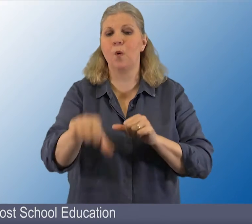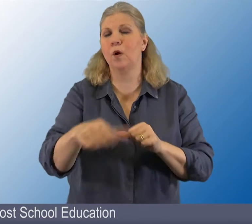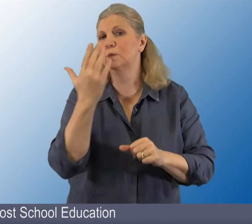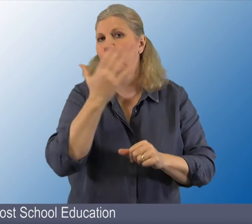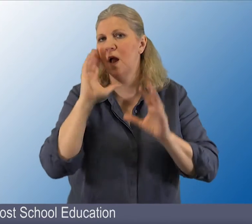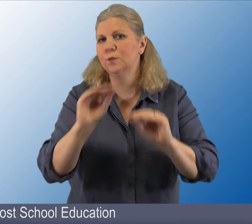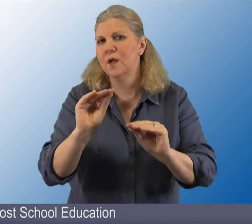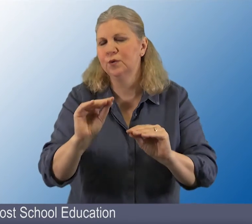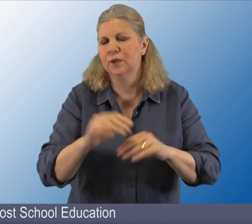Post-school education